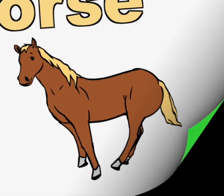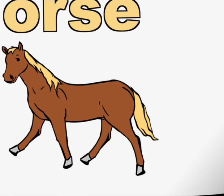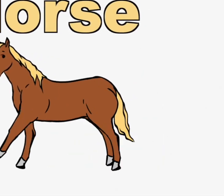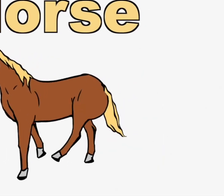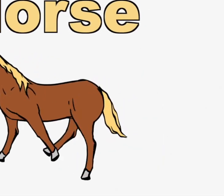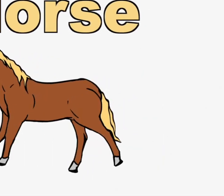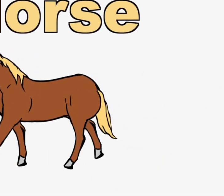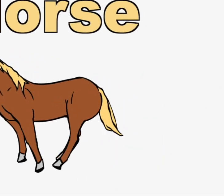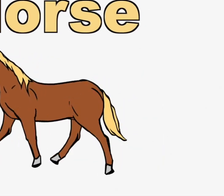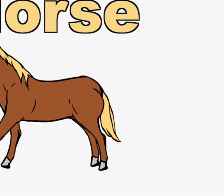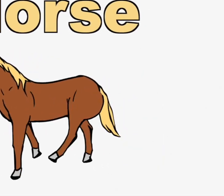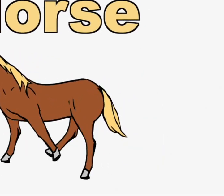Horse